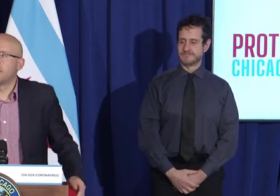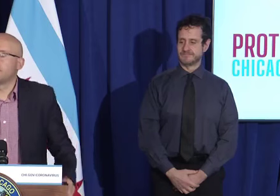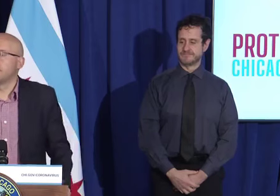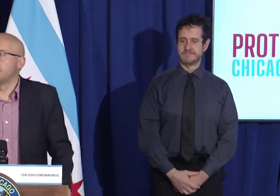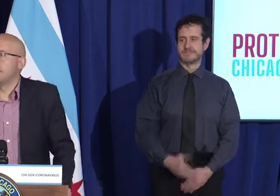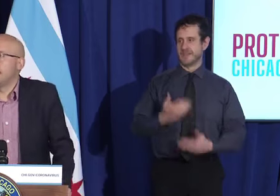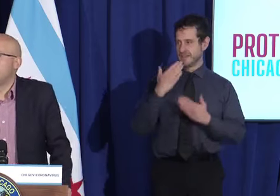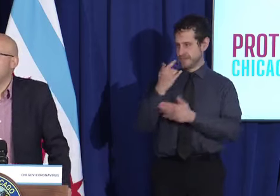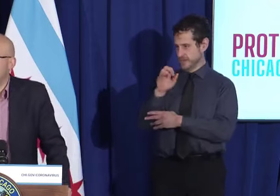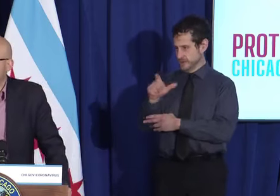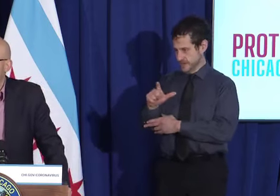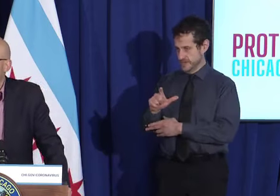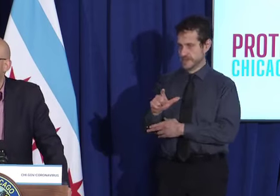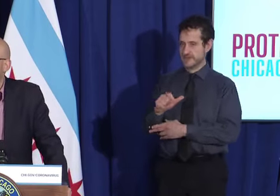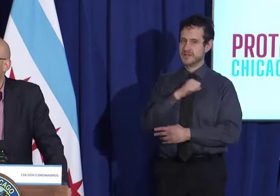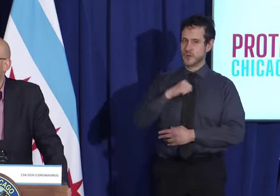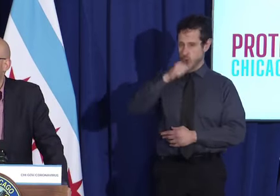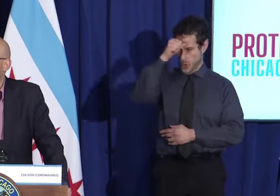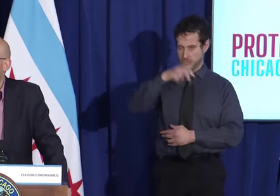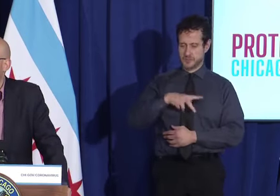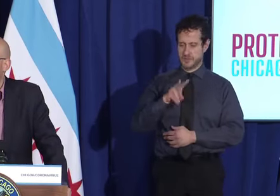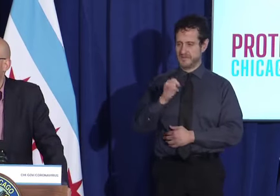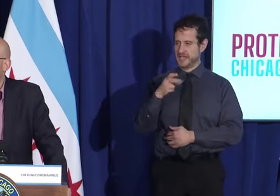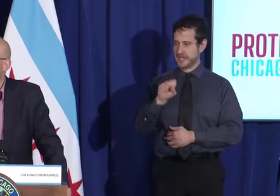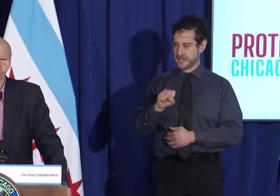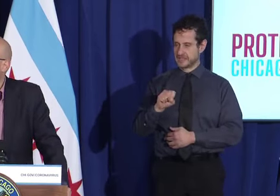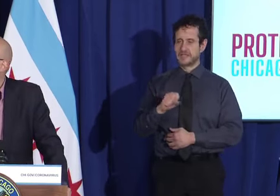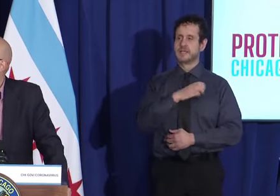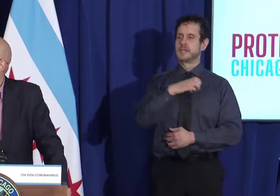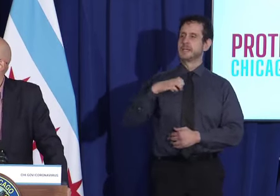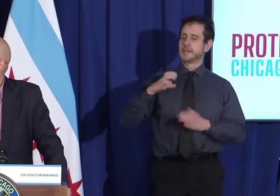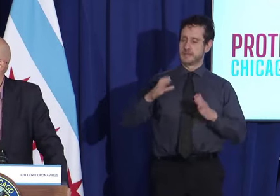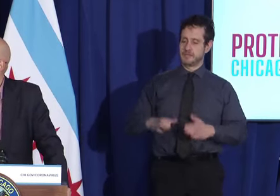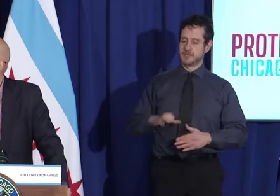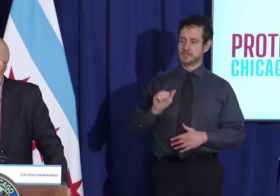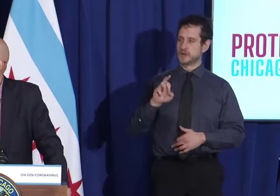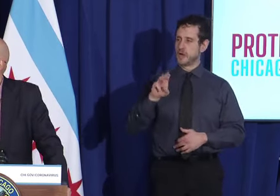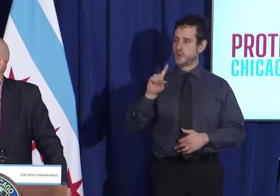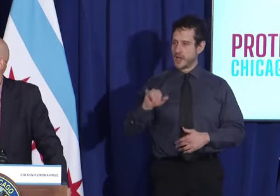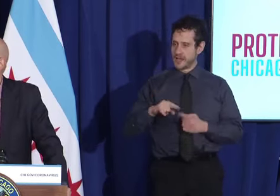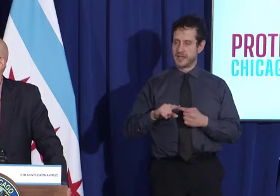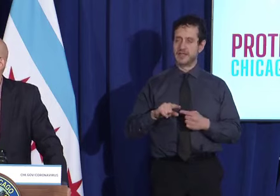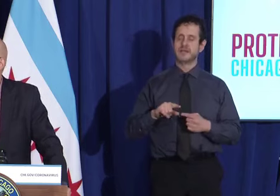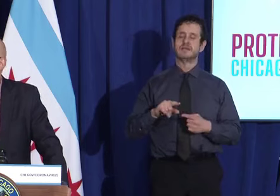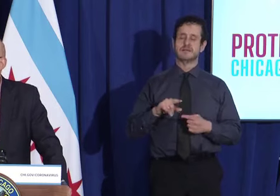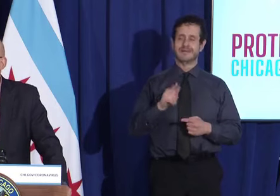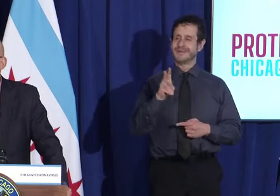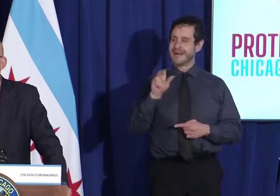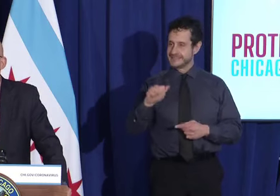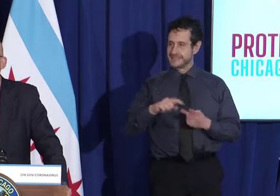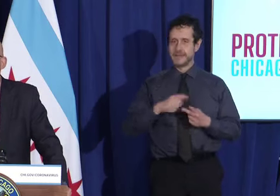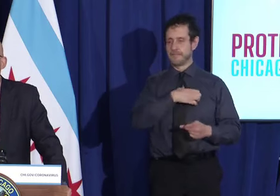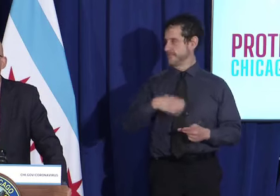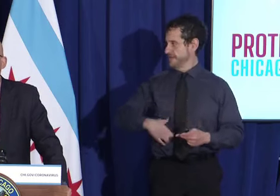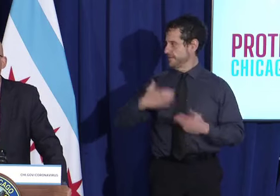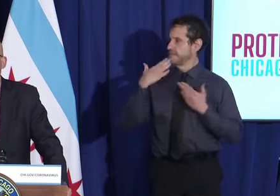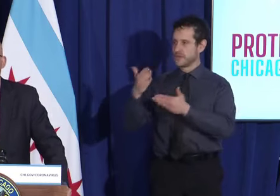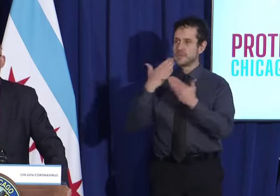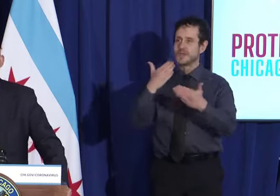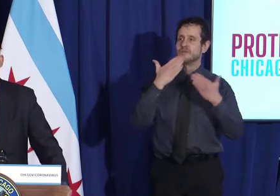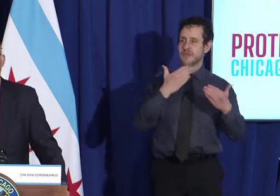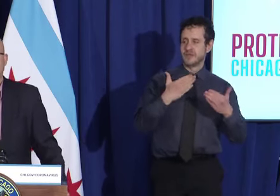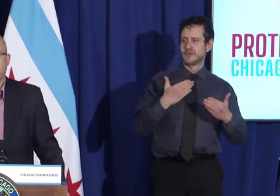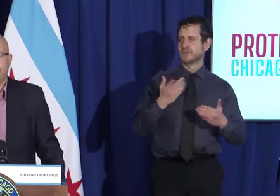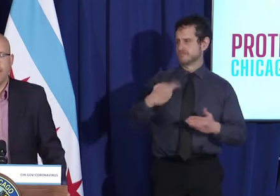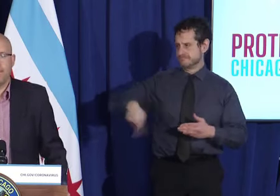Thank you, Gil. Alderman Viegas, Commissioner Arwoody, Commissioner Scarreño, Mayor, and Katia, thank you so much for